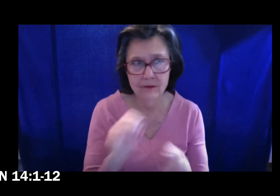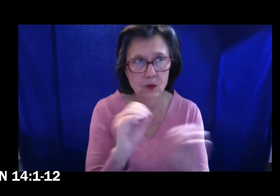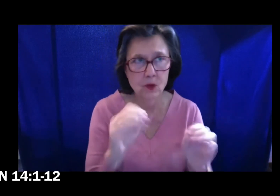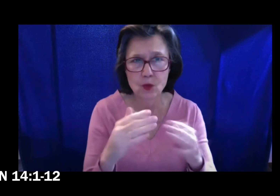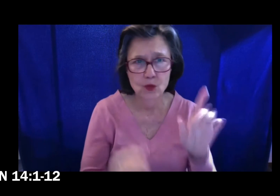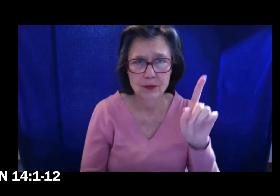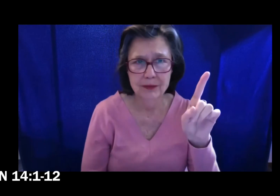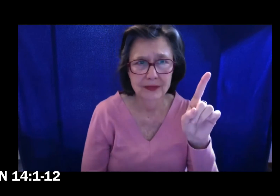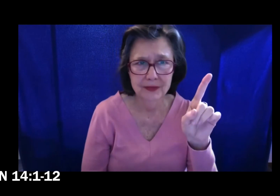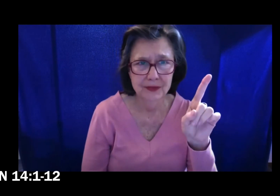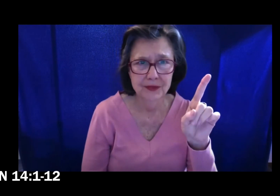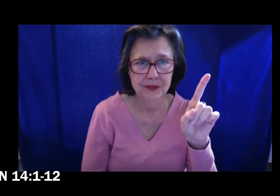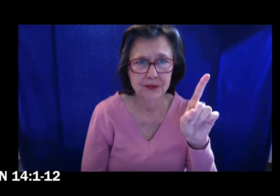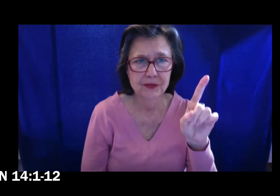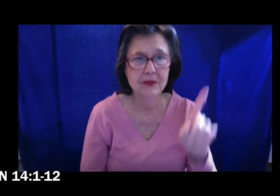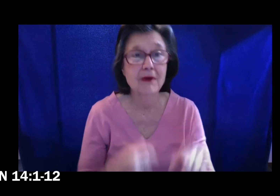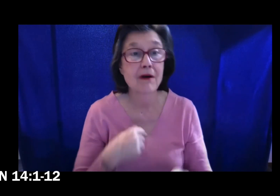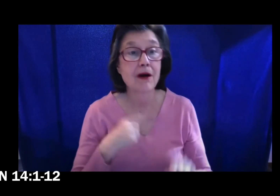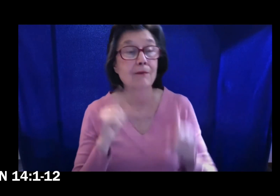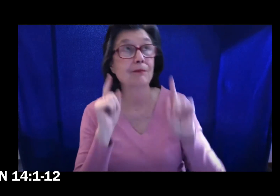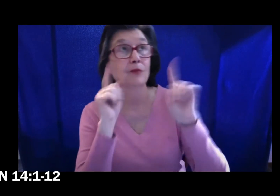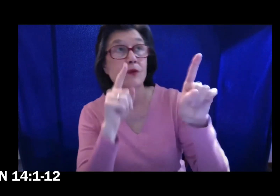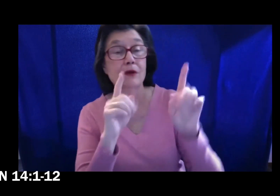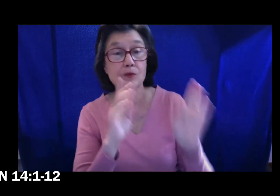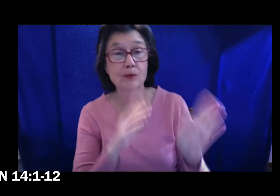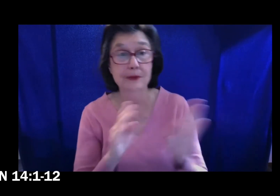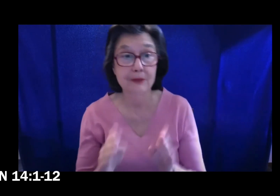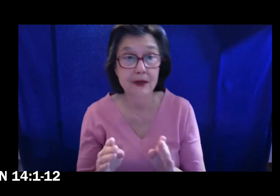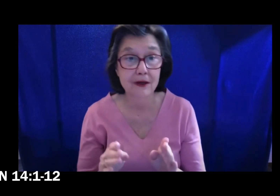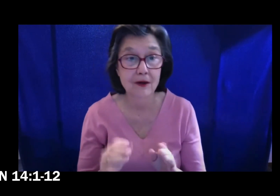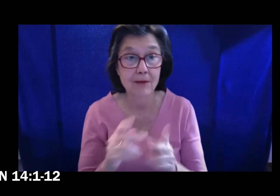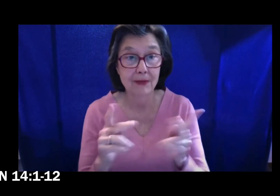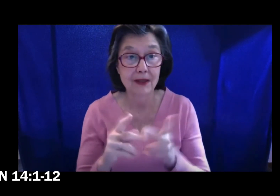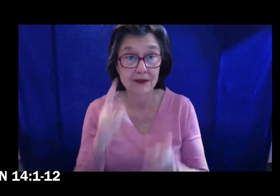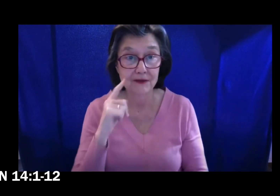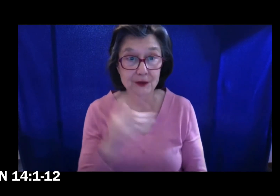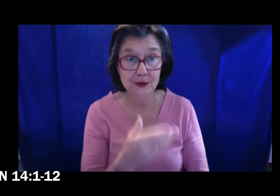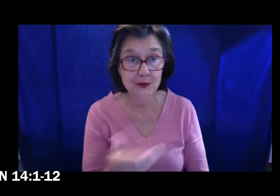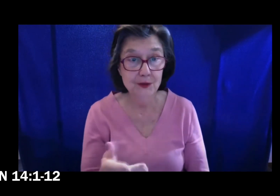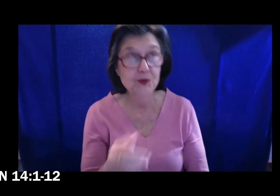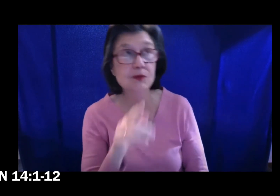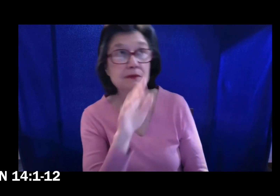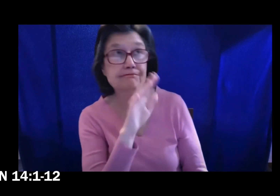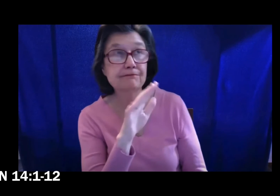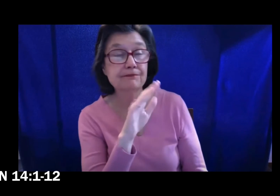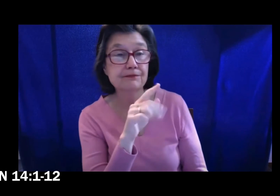If there were not, would I have told you that I am going to prepare a place for you?